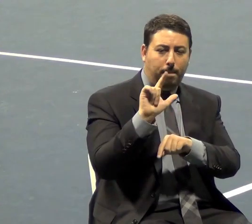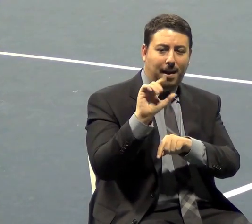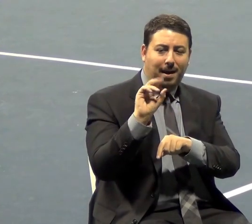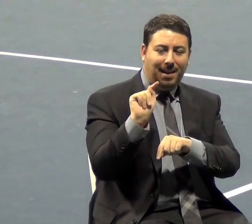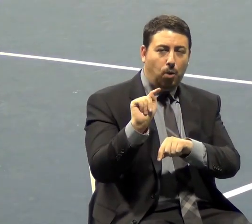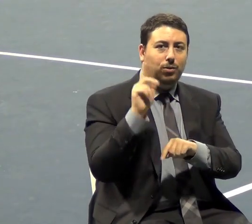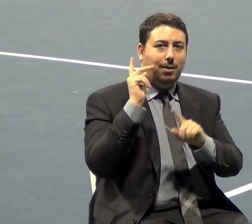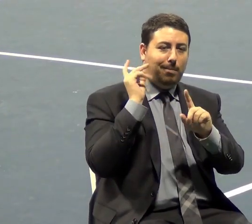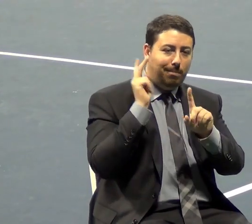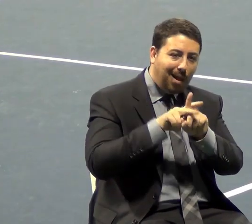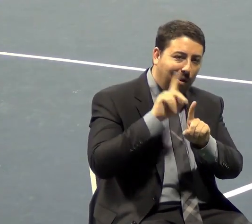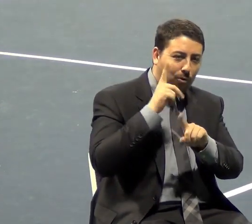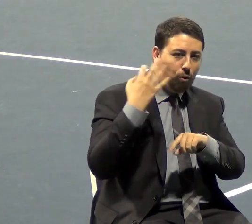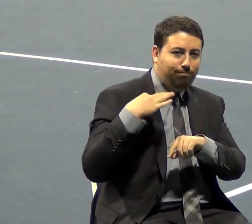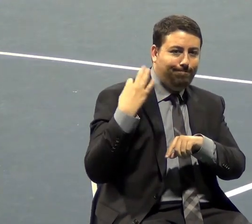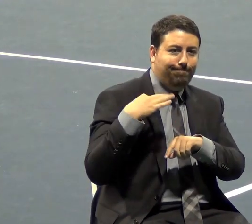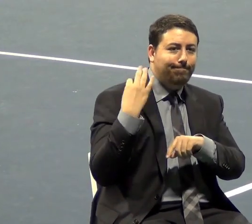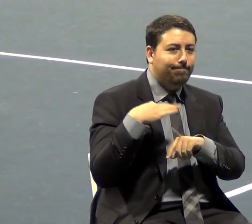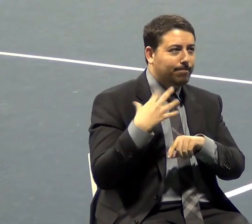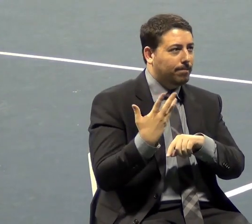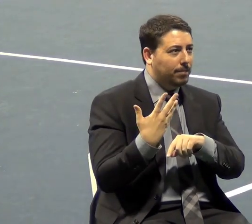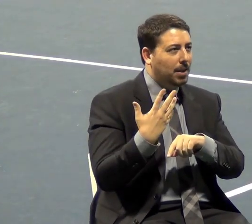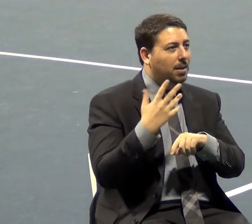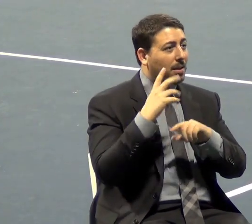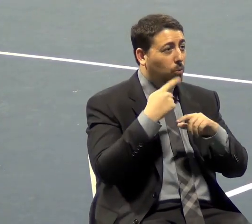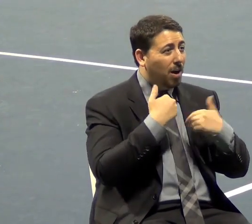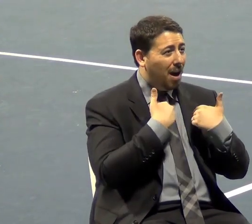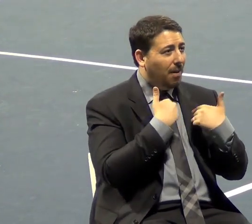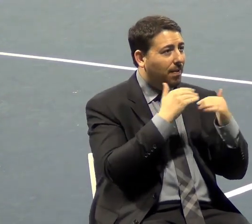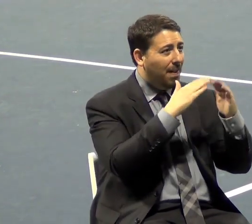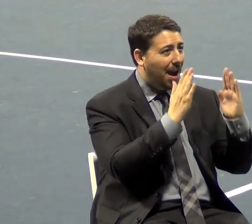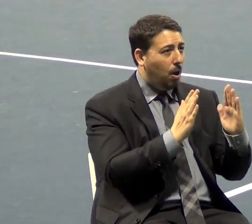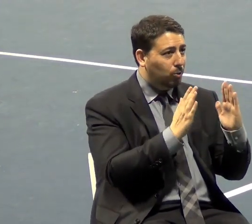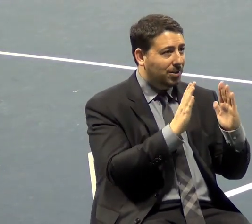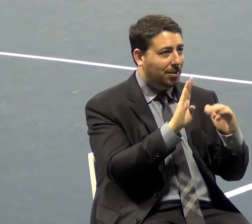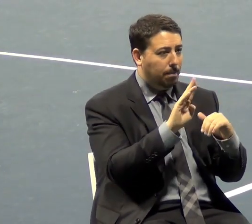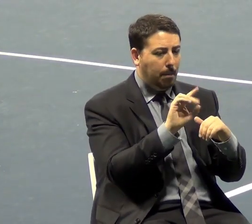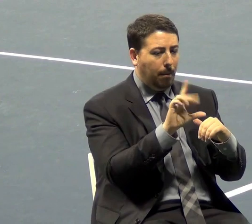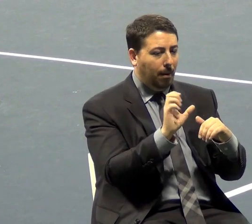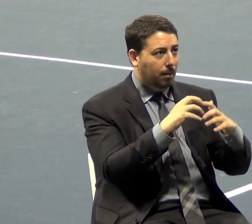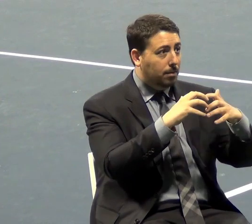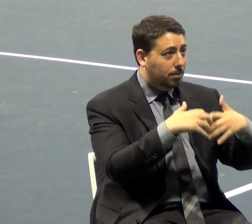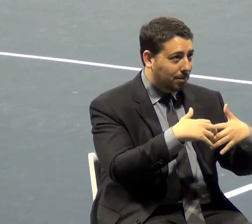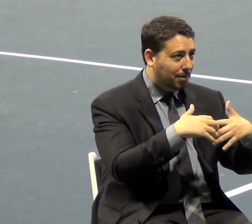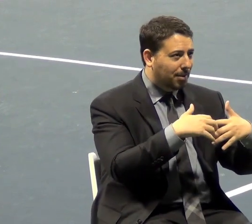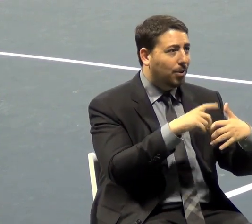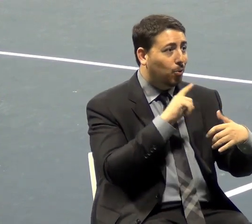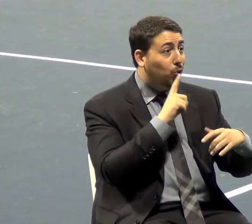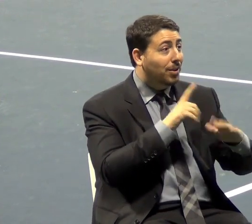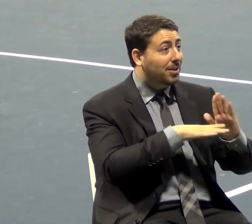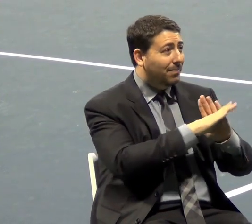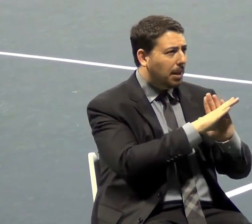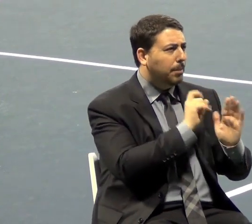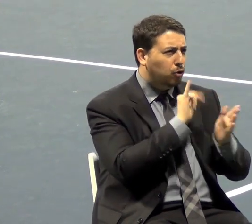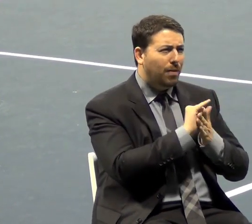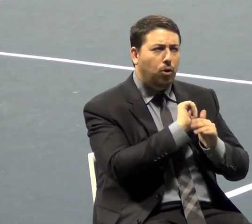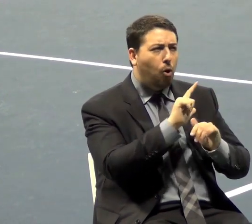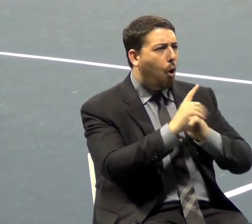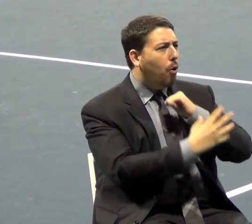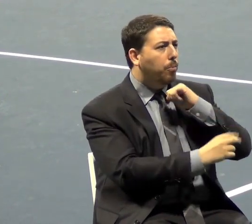bubble that was developed always for good intentions, to make sure all poor people had a house. Well, sure, a lot of poor people who didn't qualify ended up